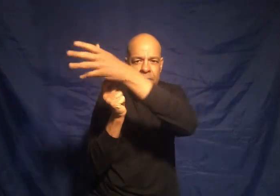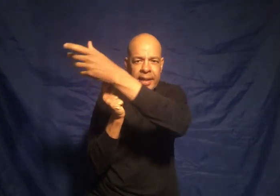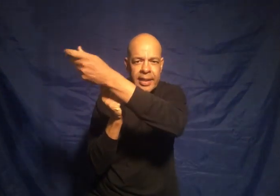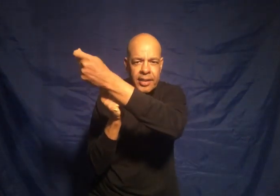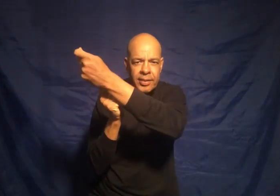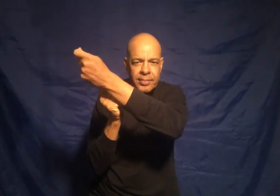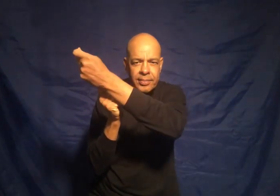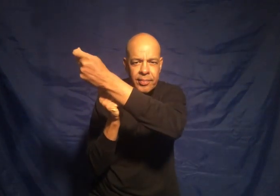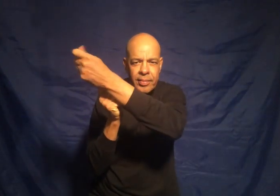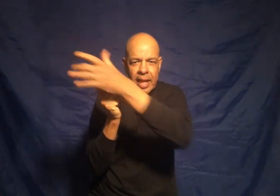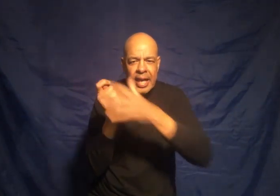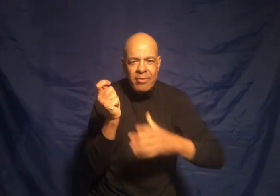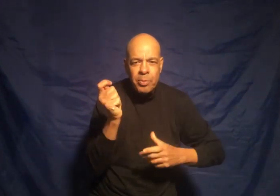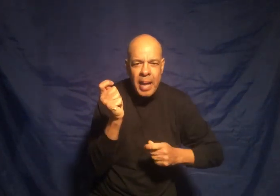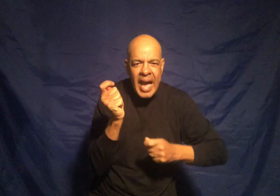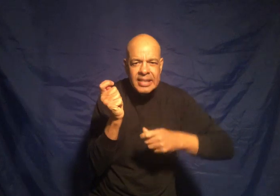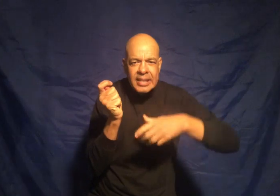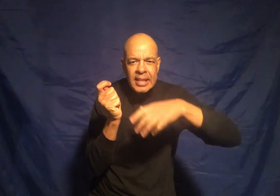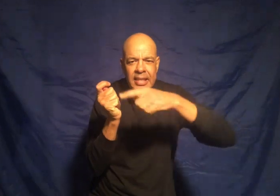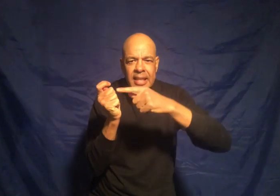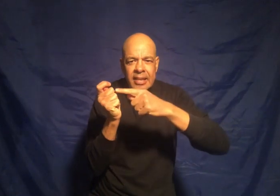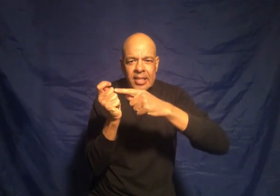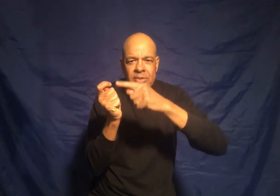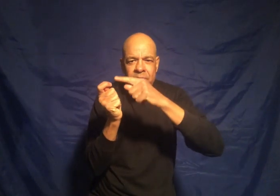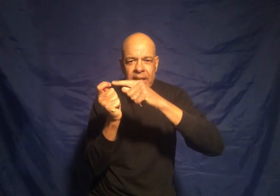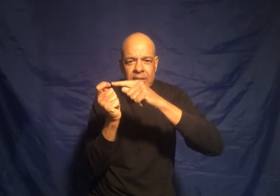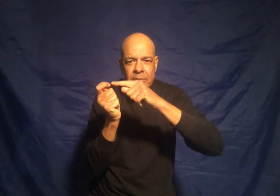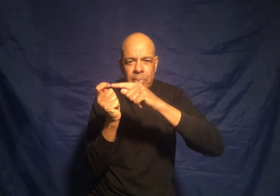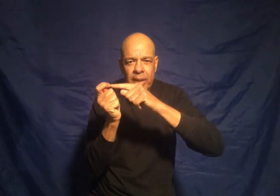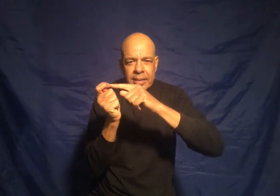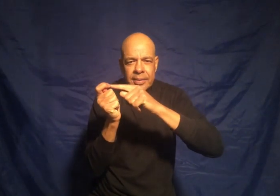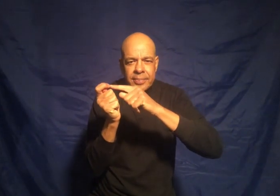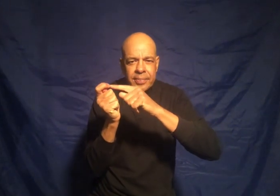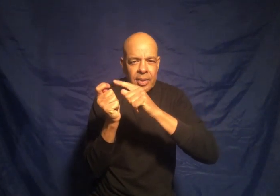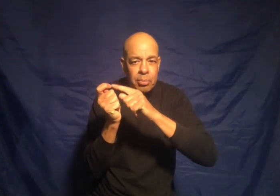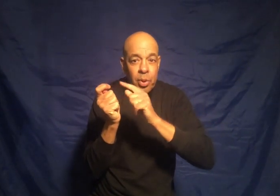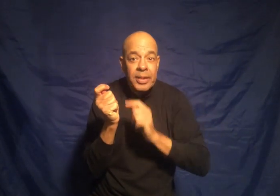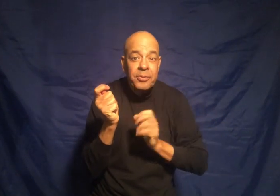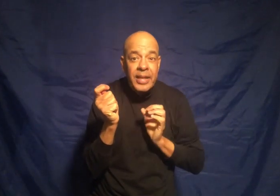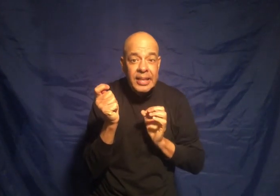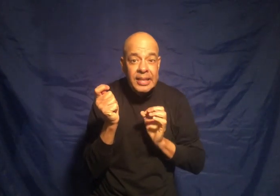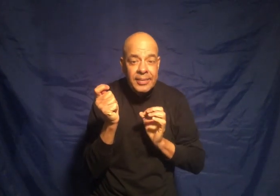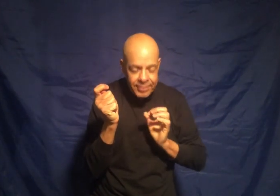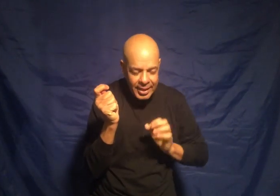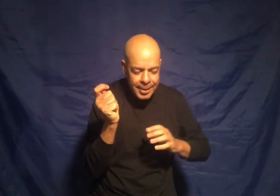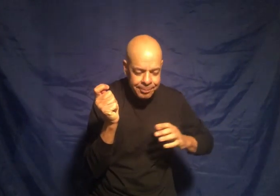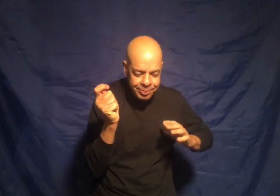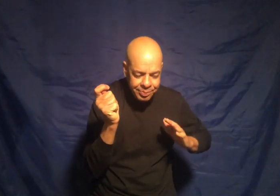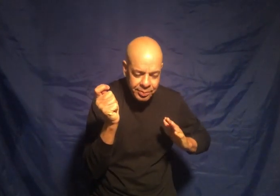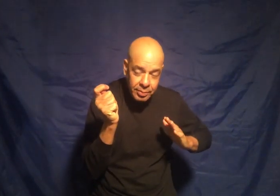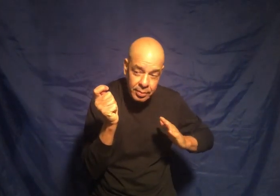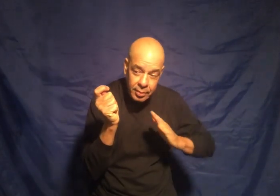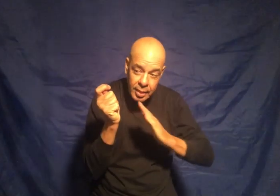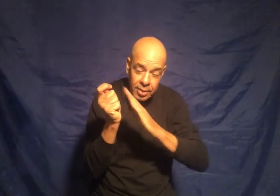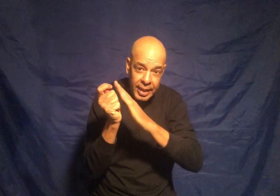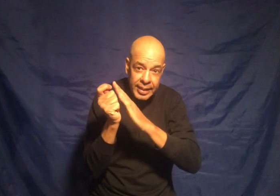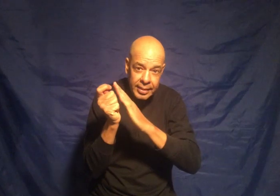here I have to pass this fixed point point fix okay okay right here